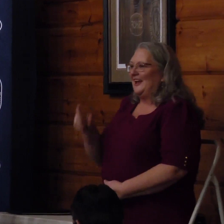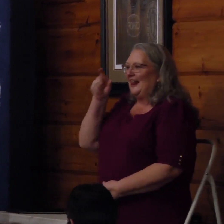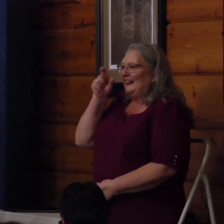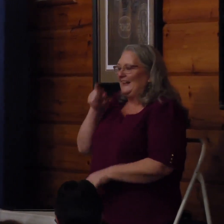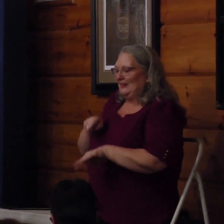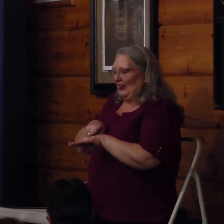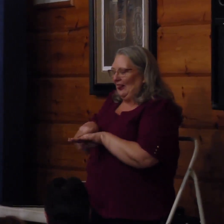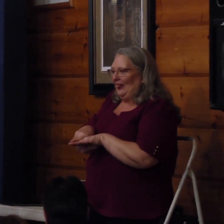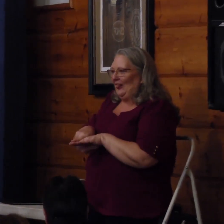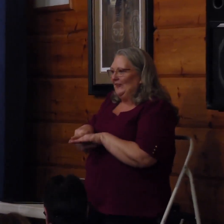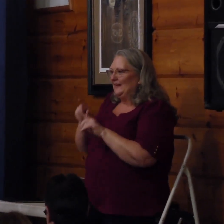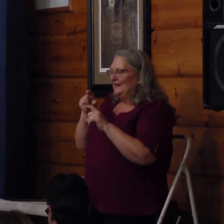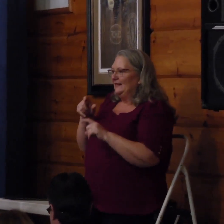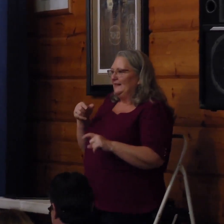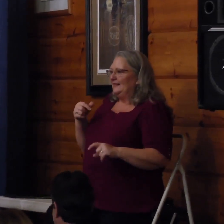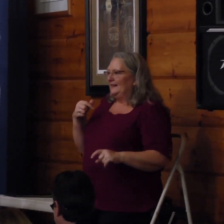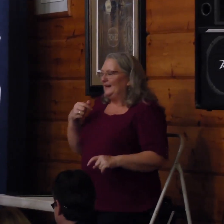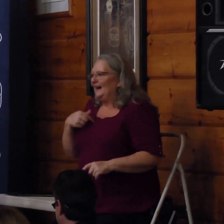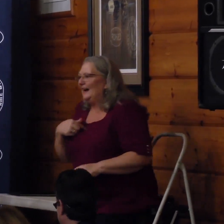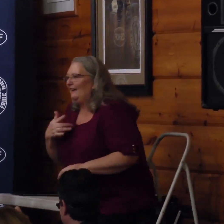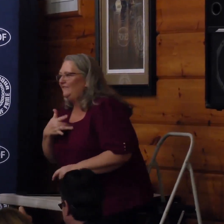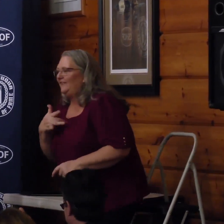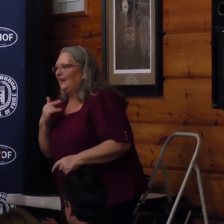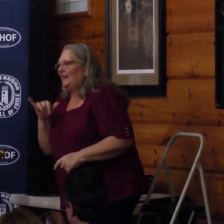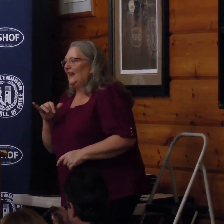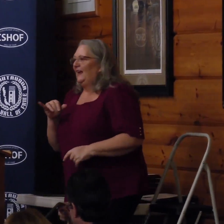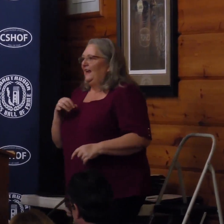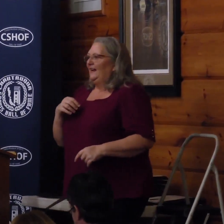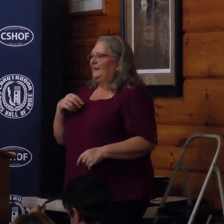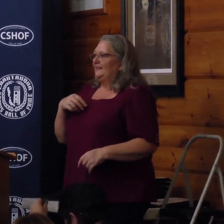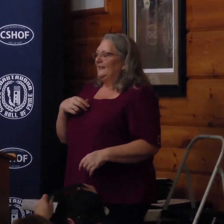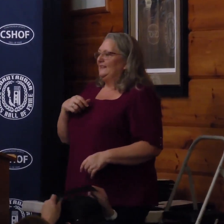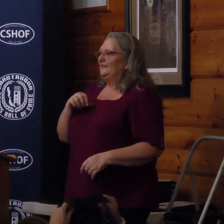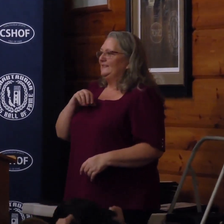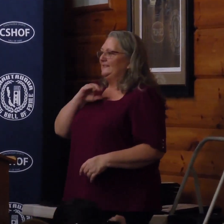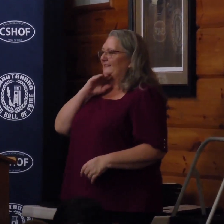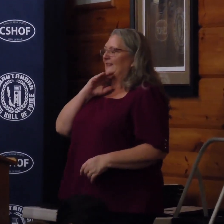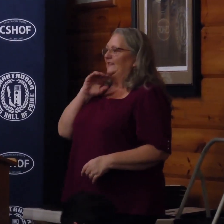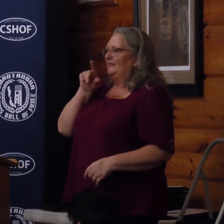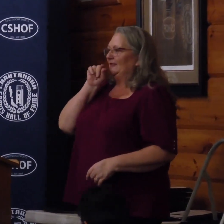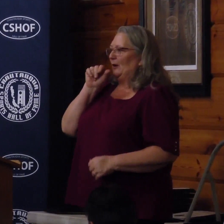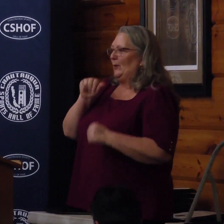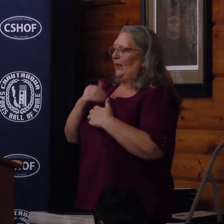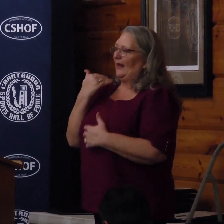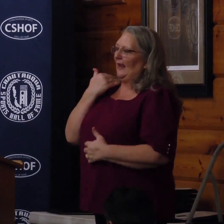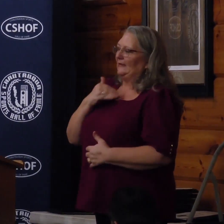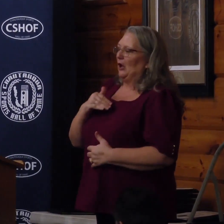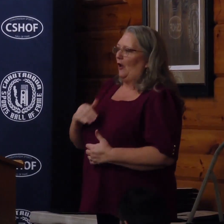I feel like a stuffed chicken with its head cut off.